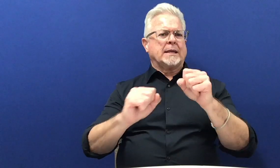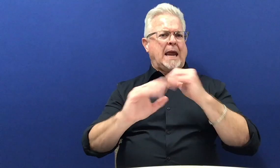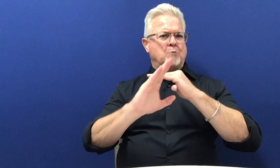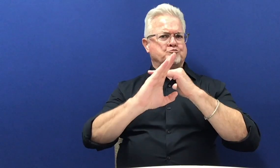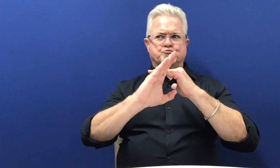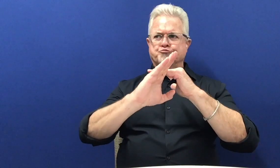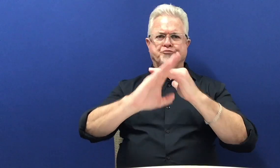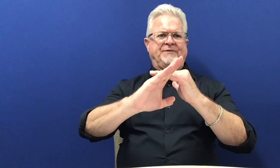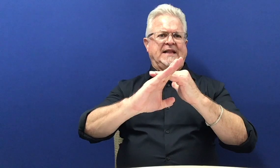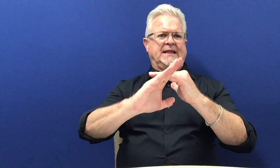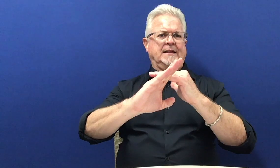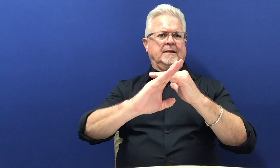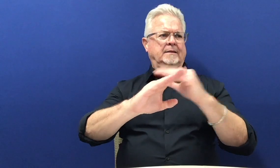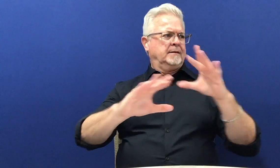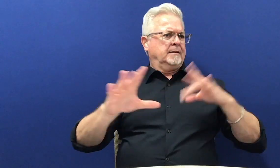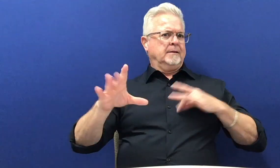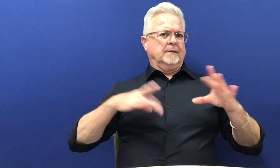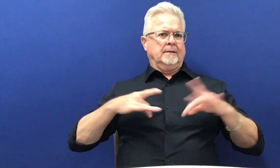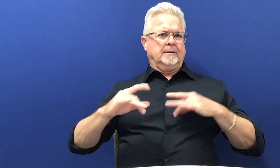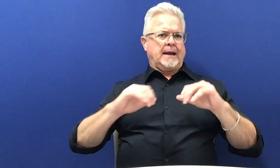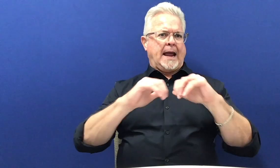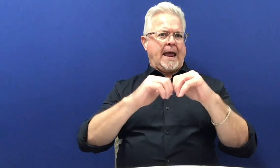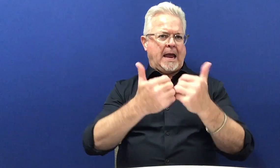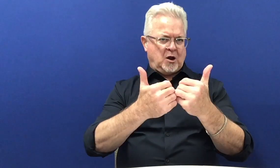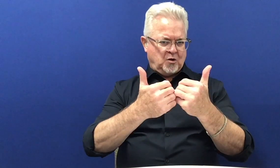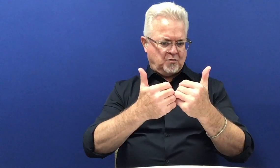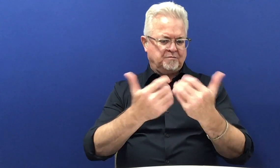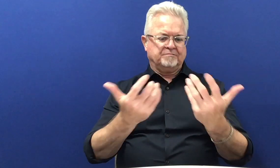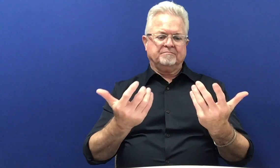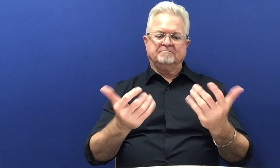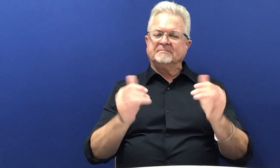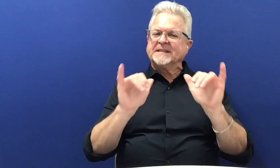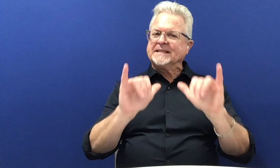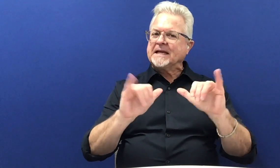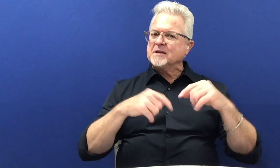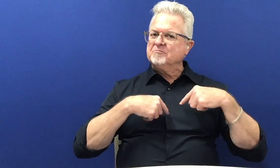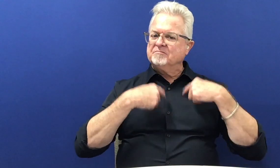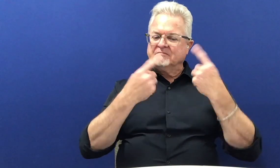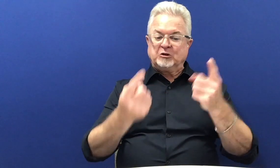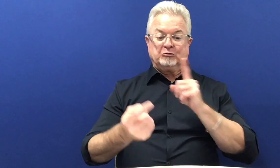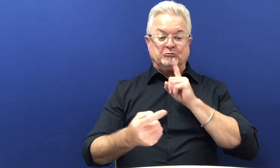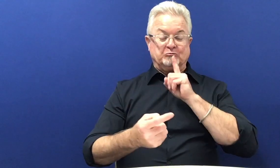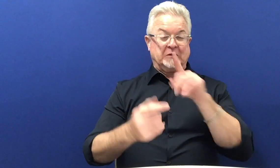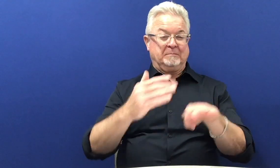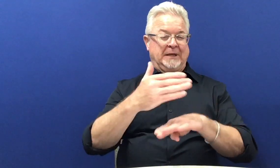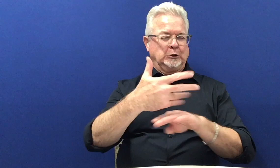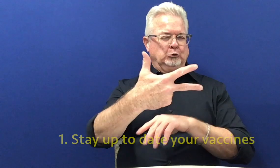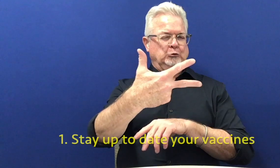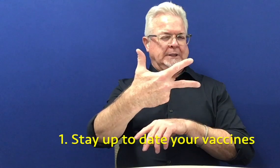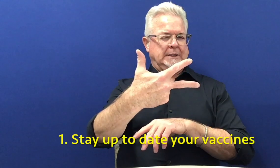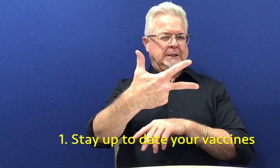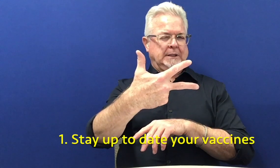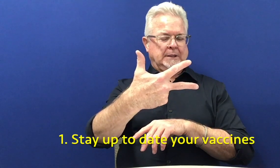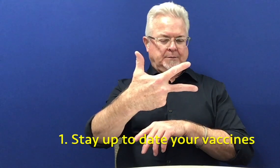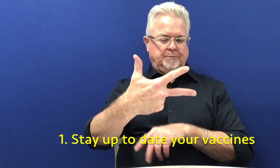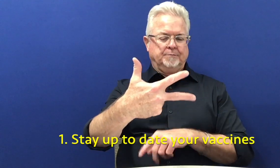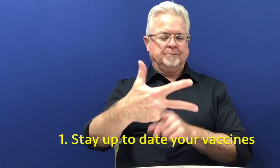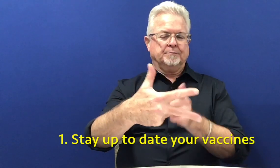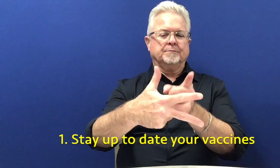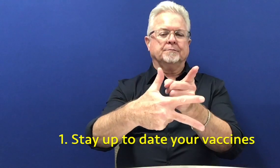Now, let's talk about prevention for a minute. How can you keep from getting sick? There are three basic